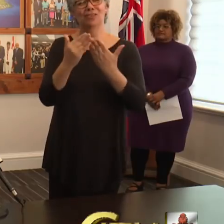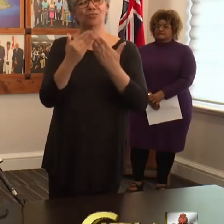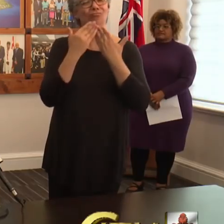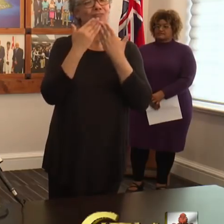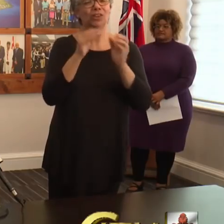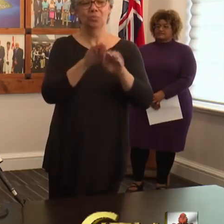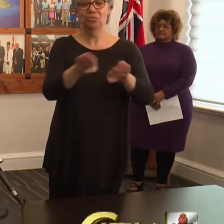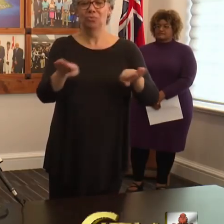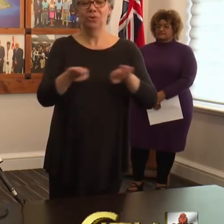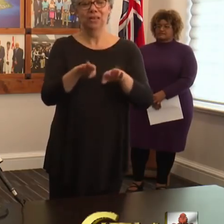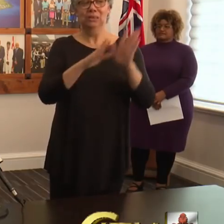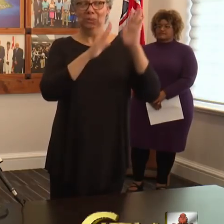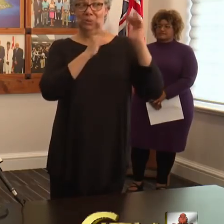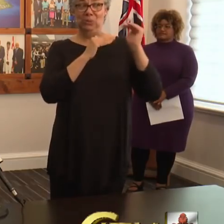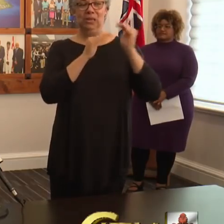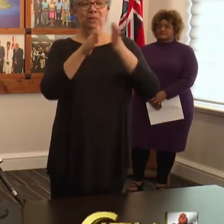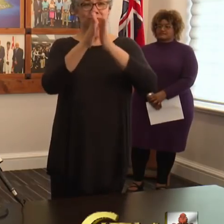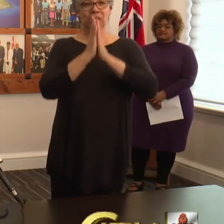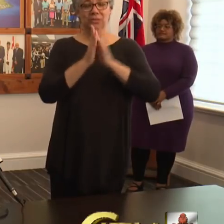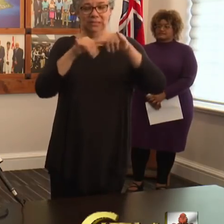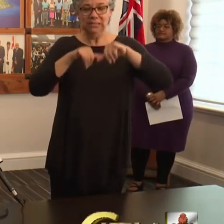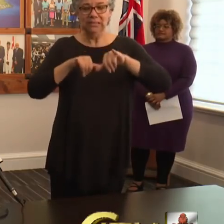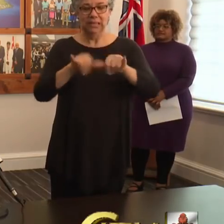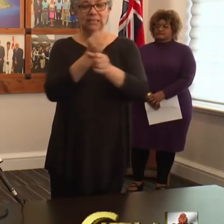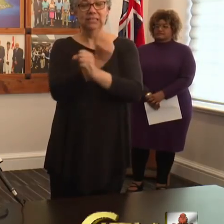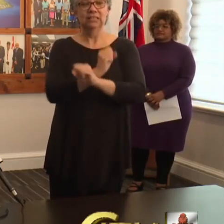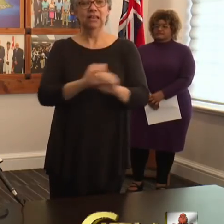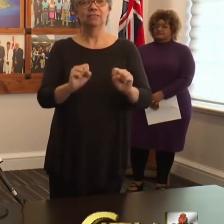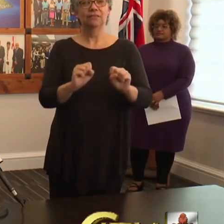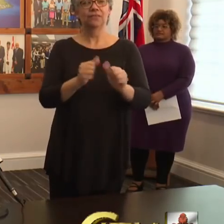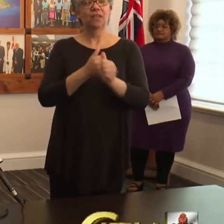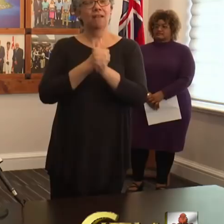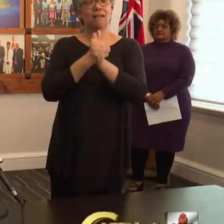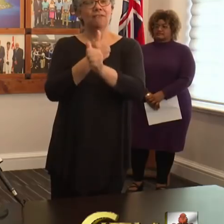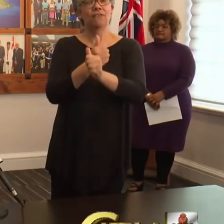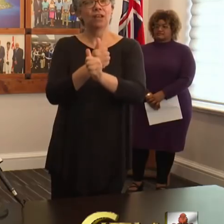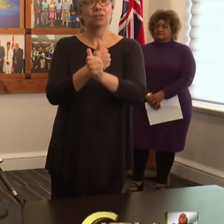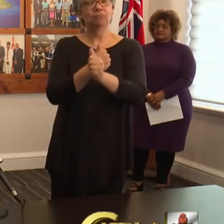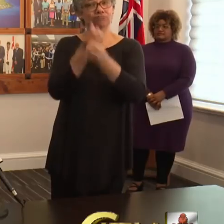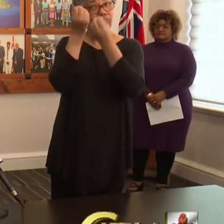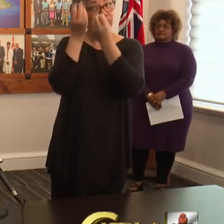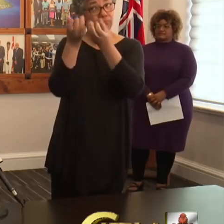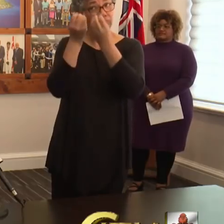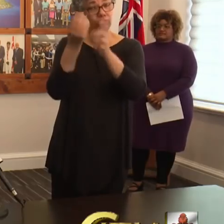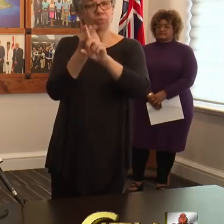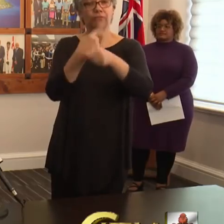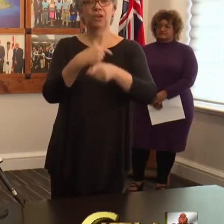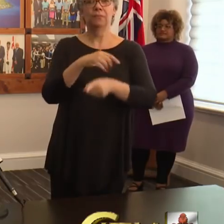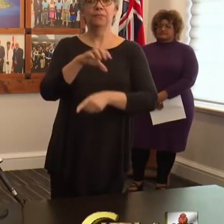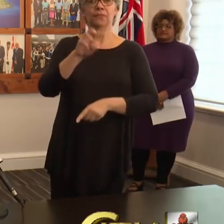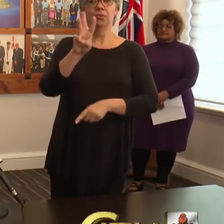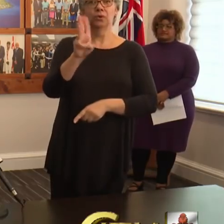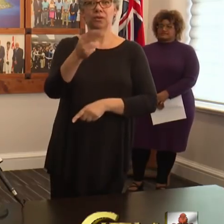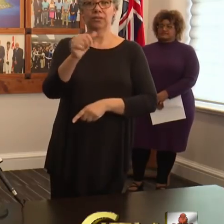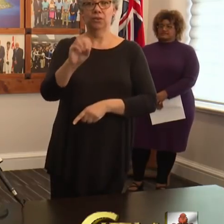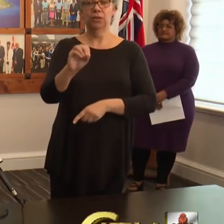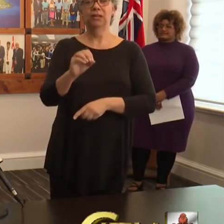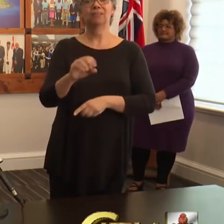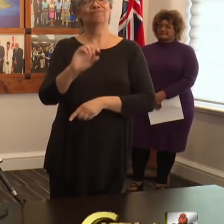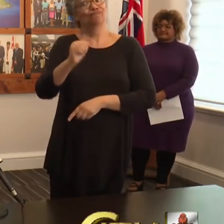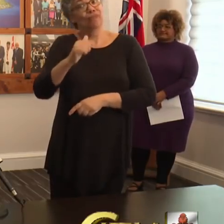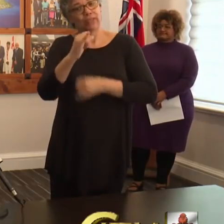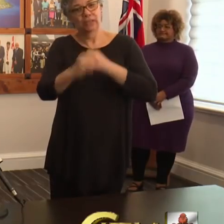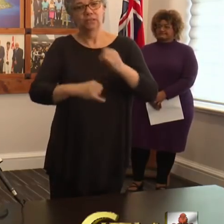and I'm hoping and praying that we all remain safe and adhere to the guidance that's coming from the World Health Organization and other international bodies.